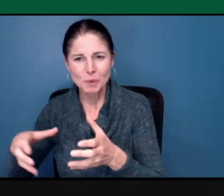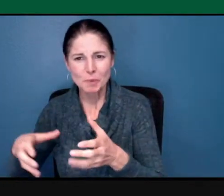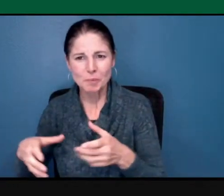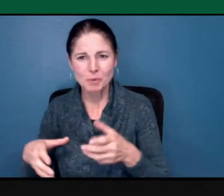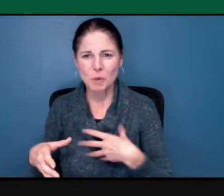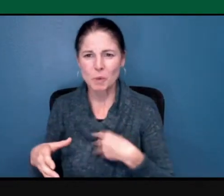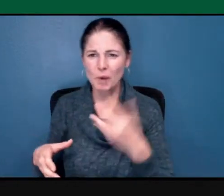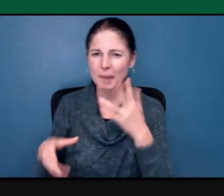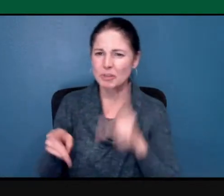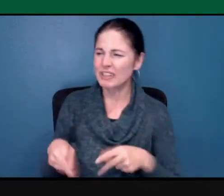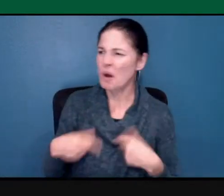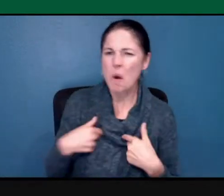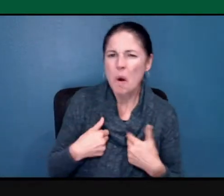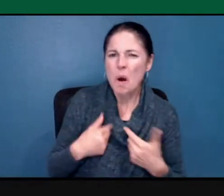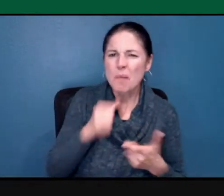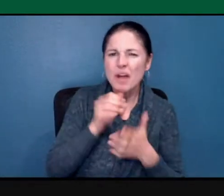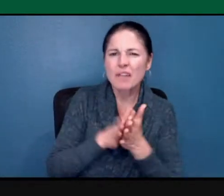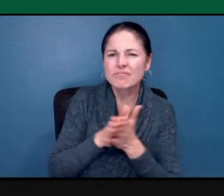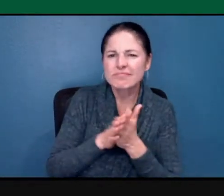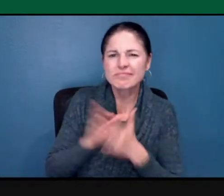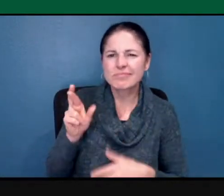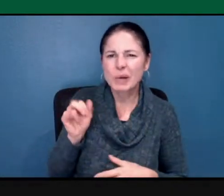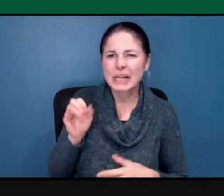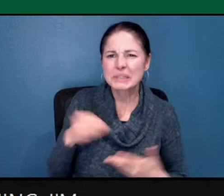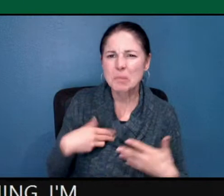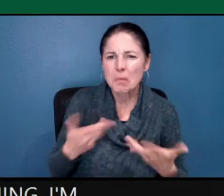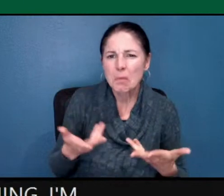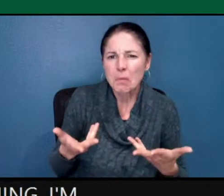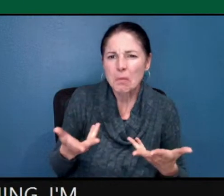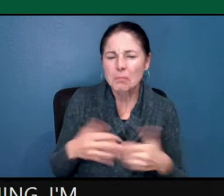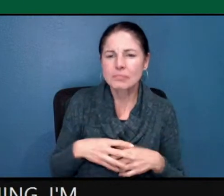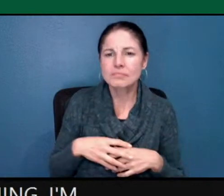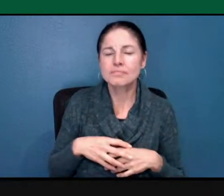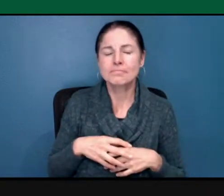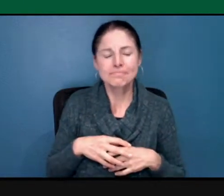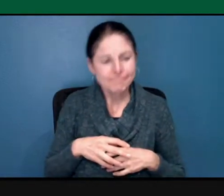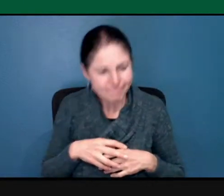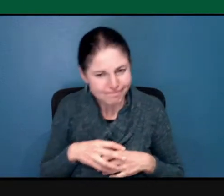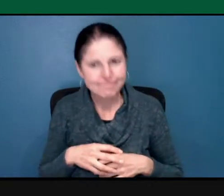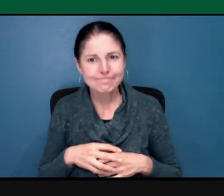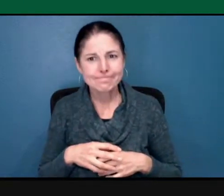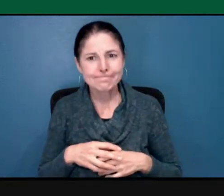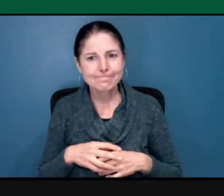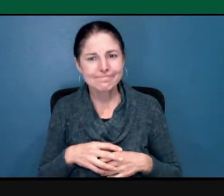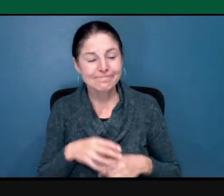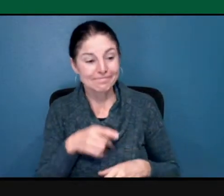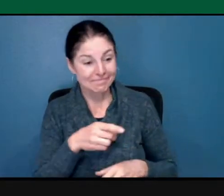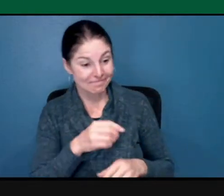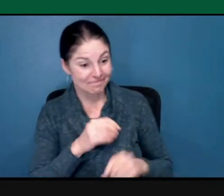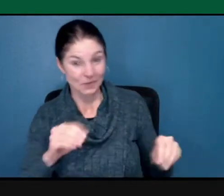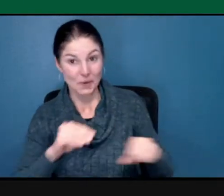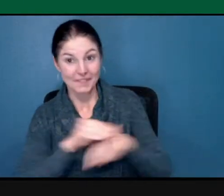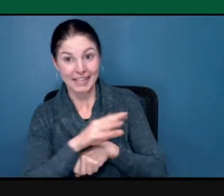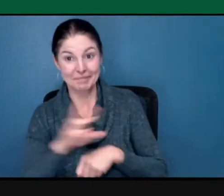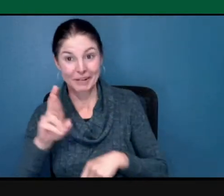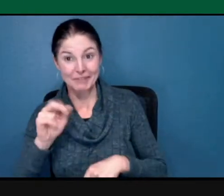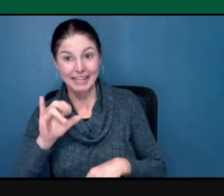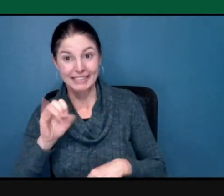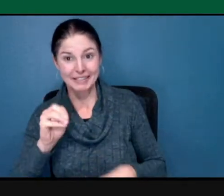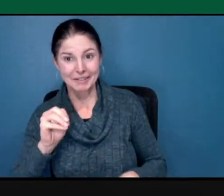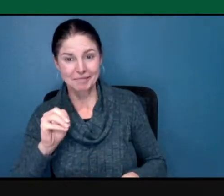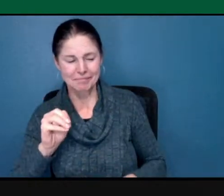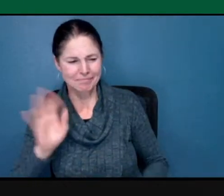I'm not that passionate about it. And what I want to say to them is, you're affected by racism every day.